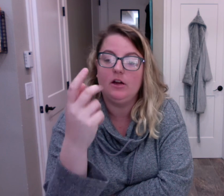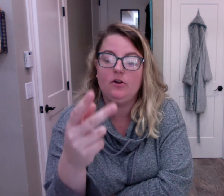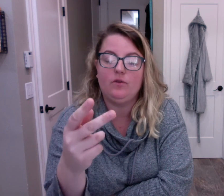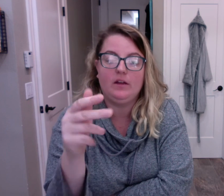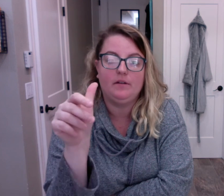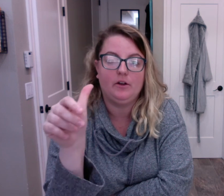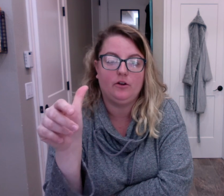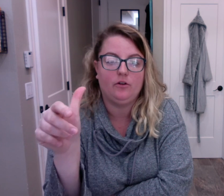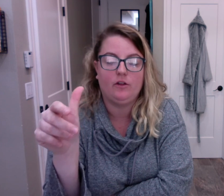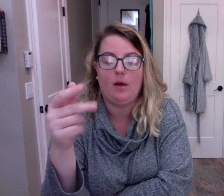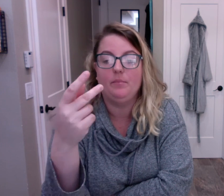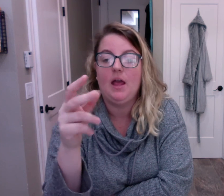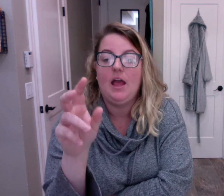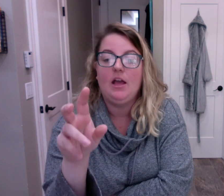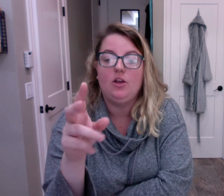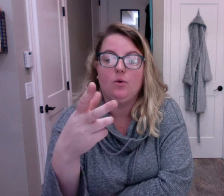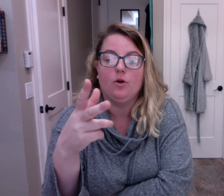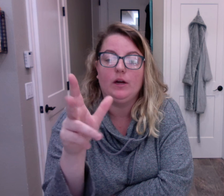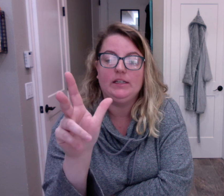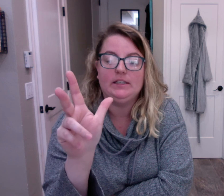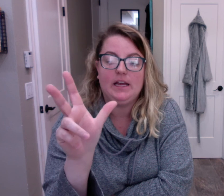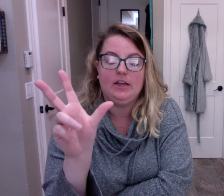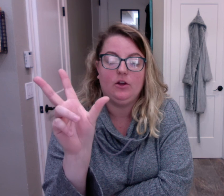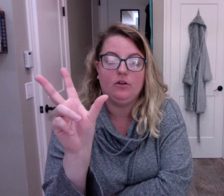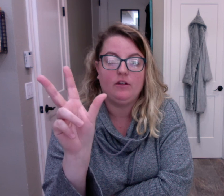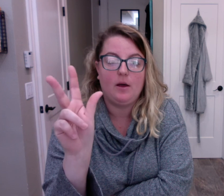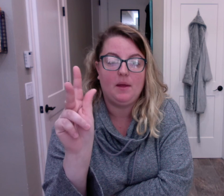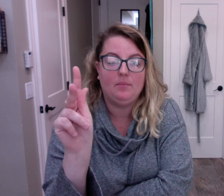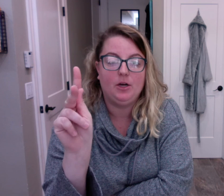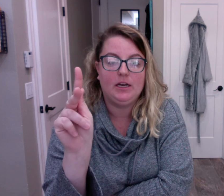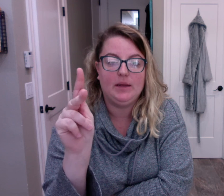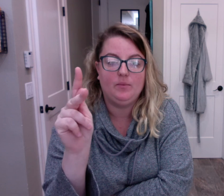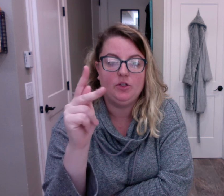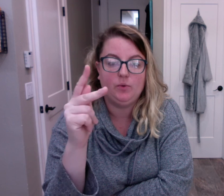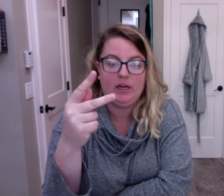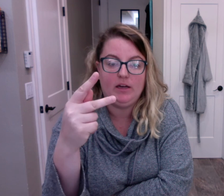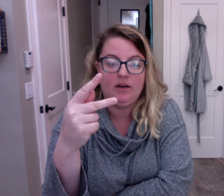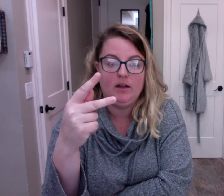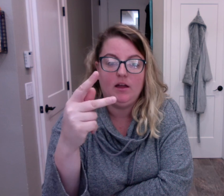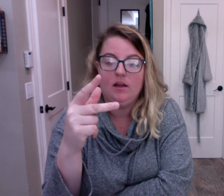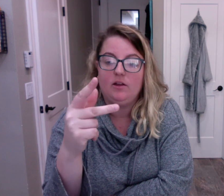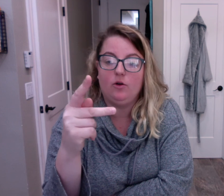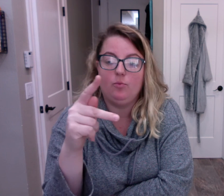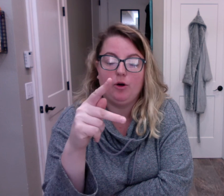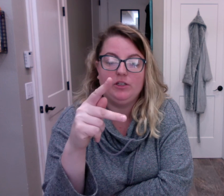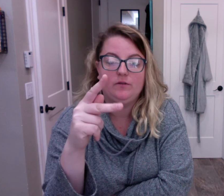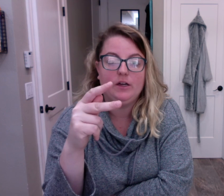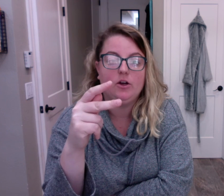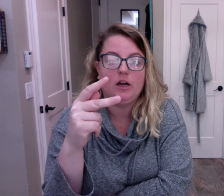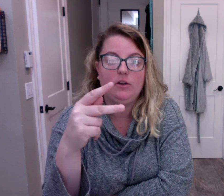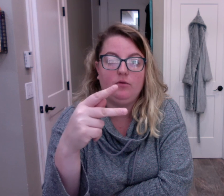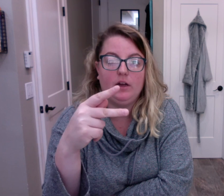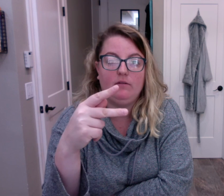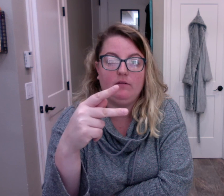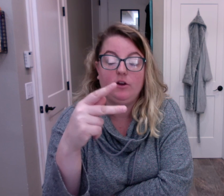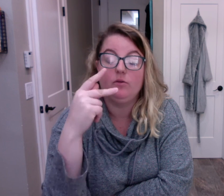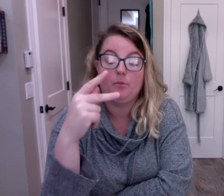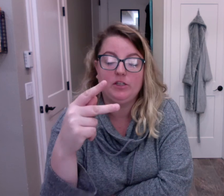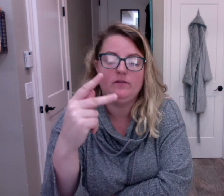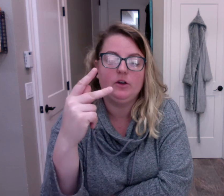and your ring finger and your thumb. You are going to take your thumb and put it in between your pointer finger and your ring, your pointer finger